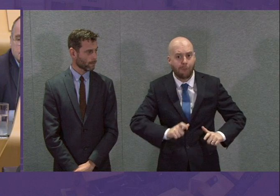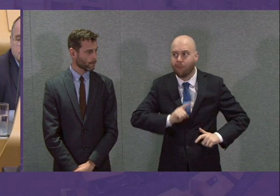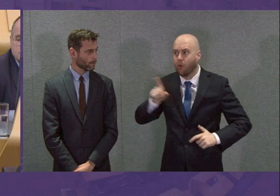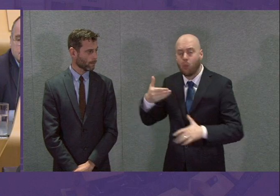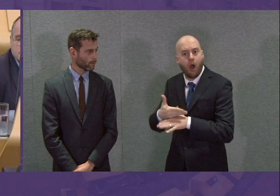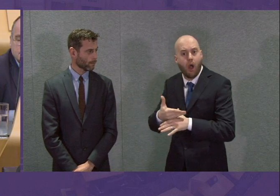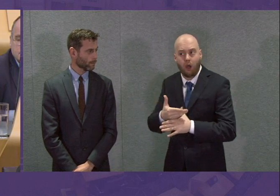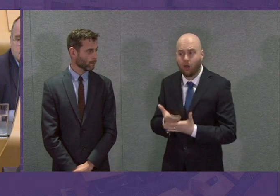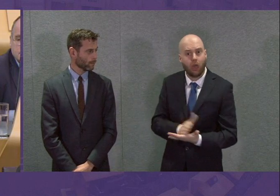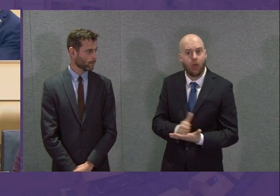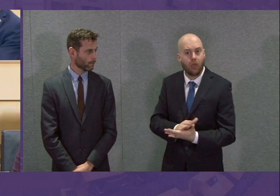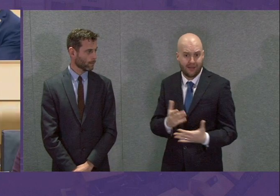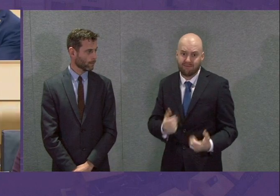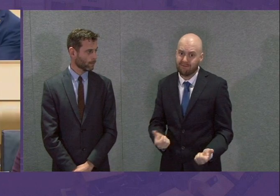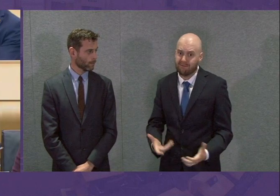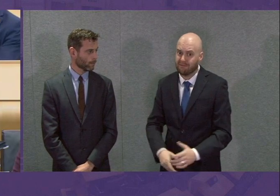do?